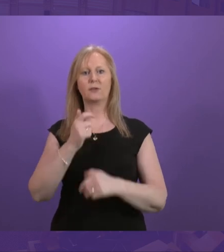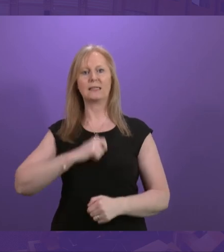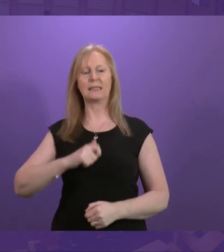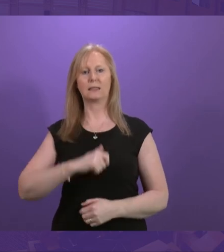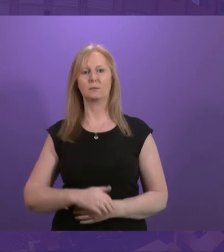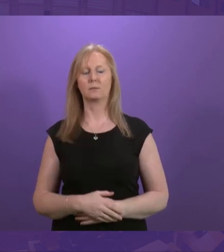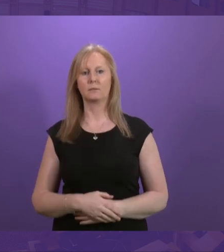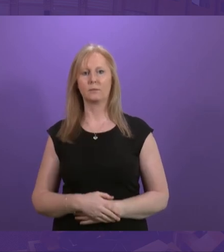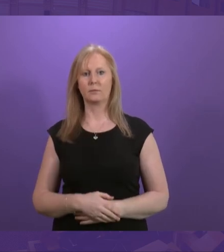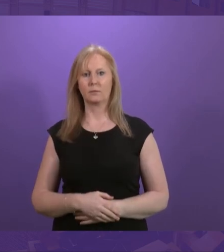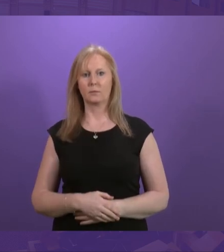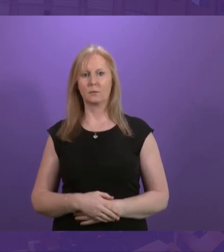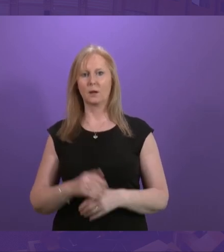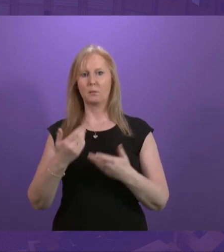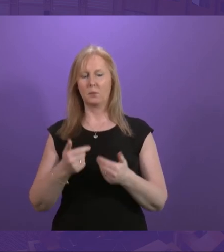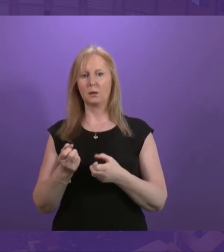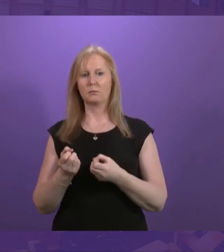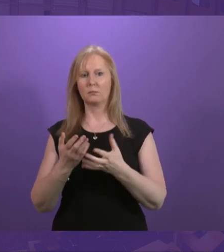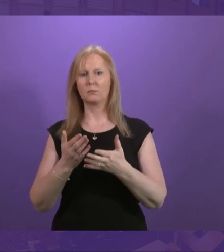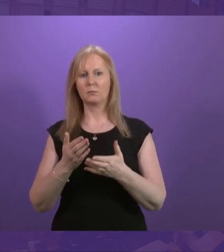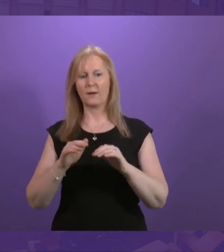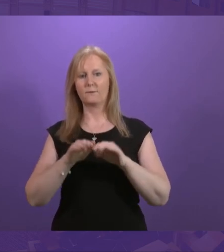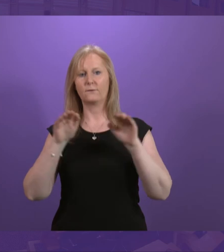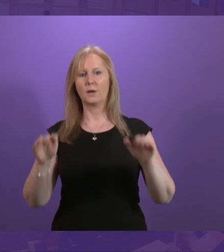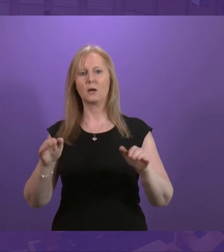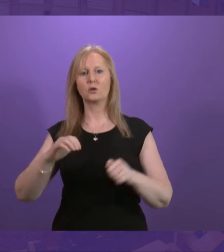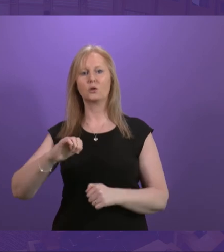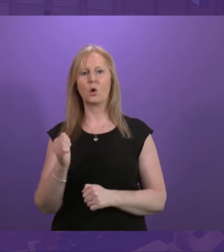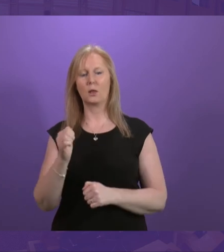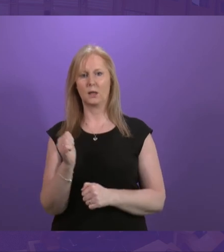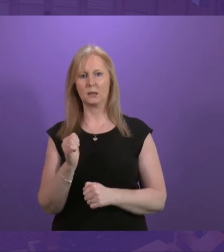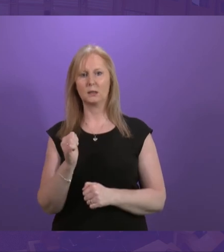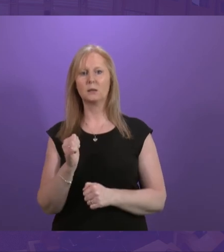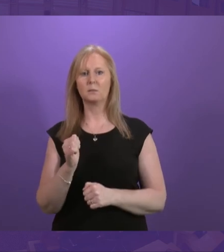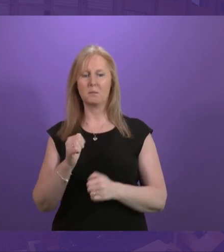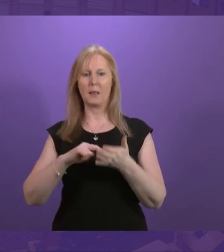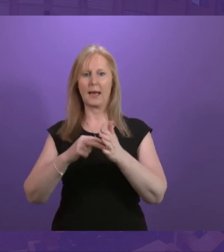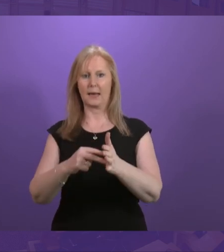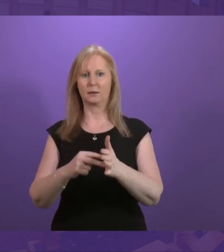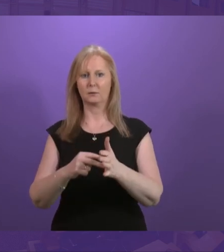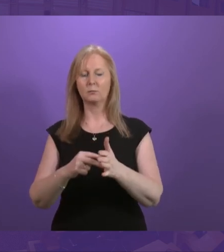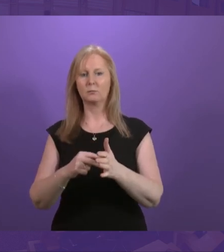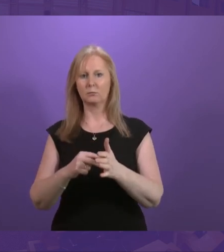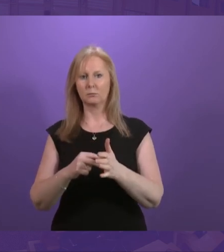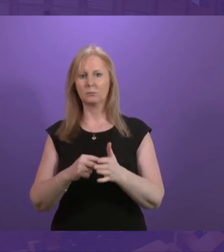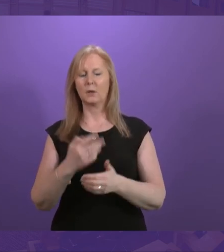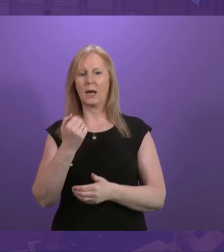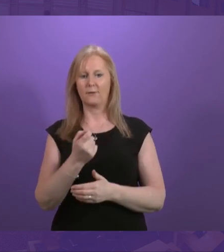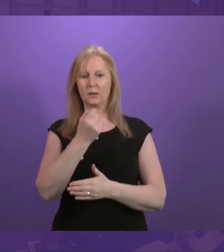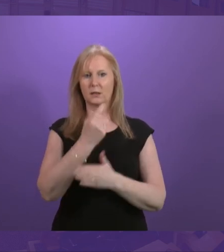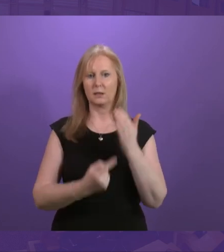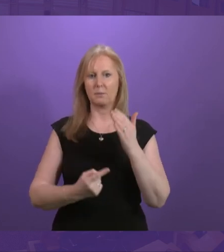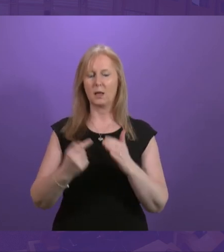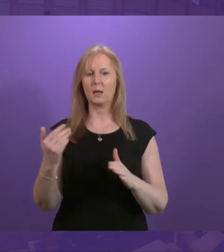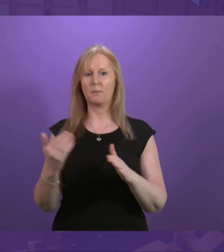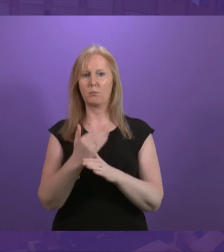we launched a Fairer Scotland for Disabled People and Employment Action Plan and this sets out our commitment to at least half Scotland's disability employment